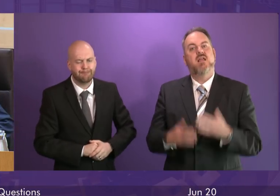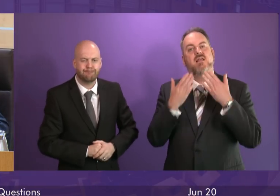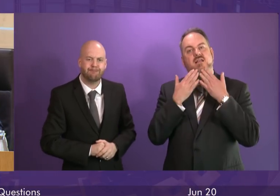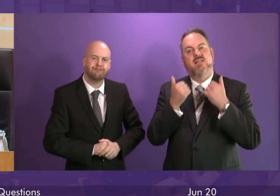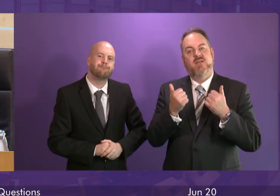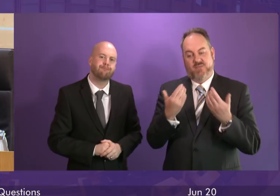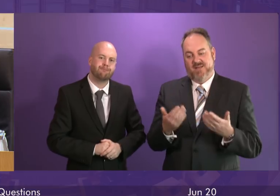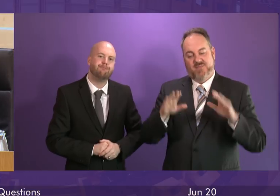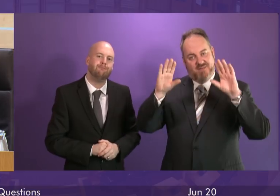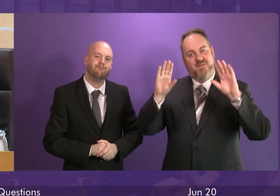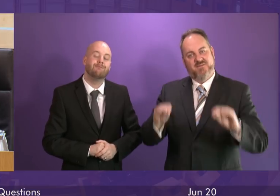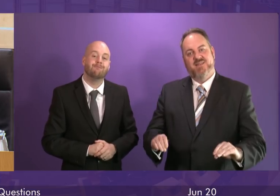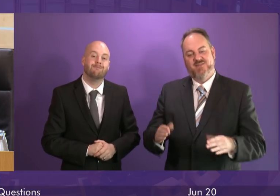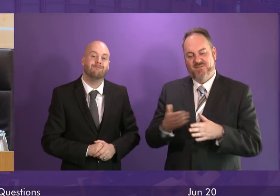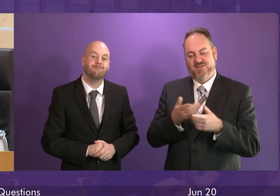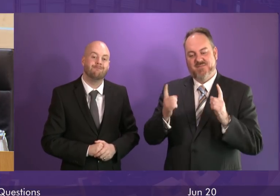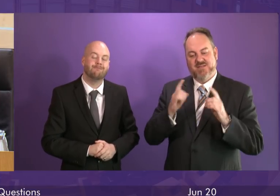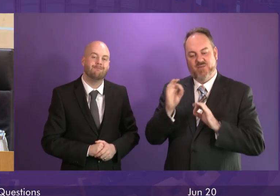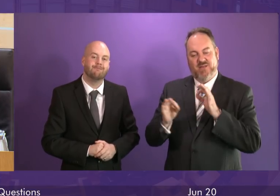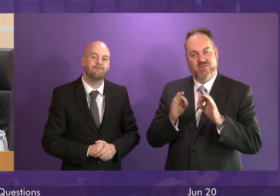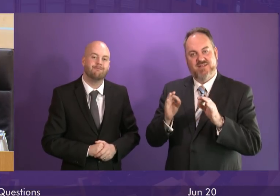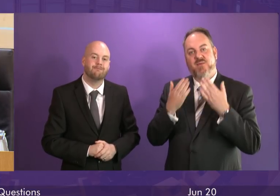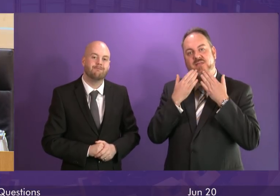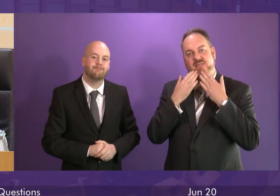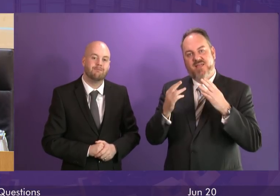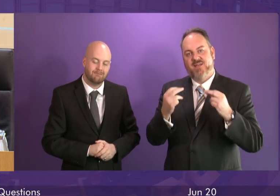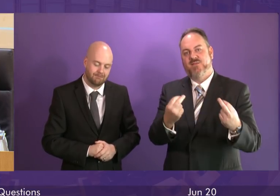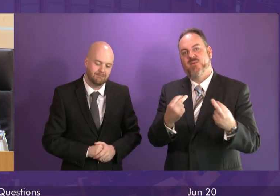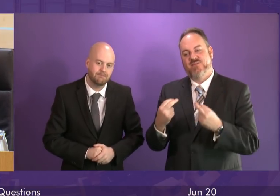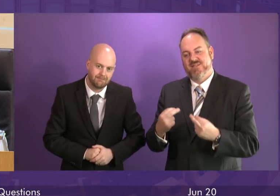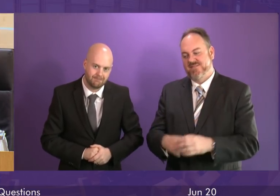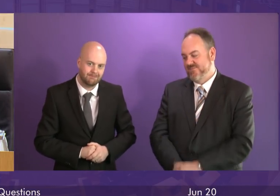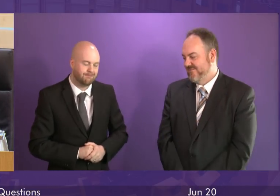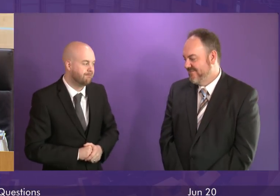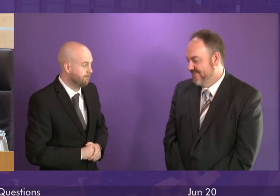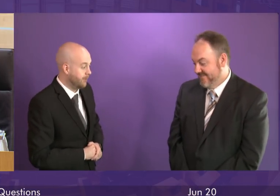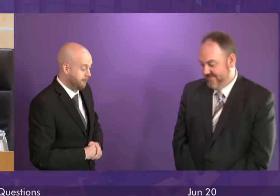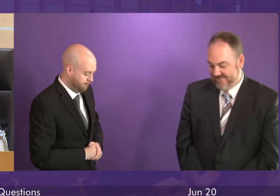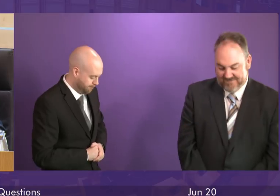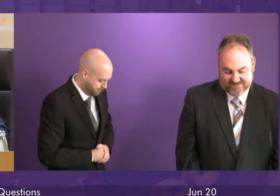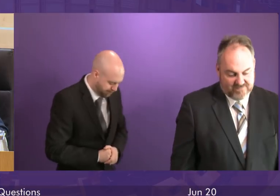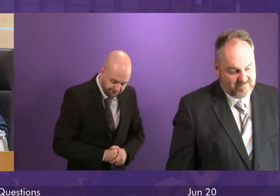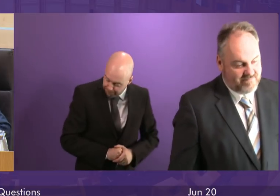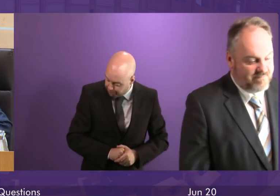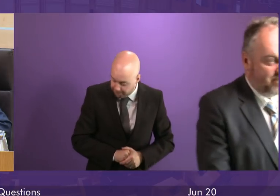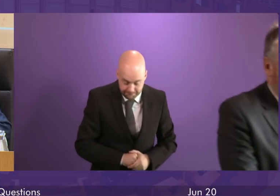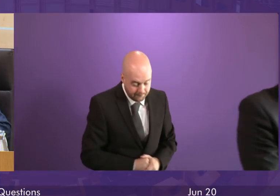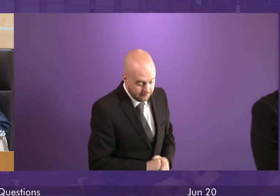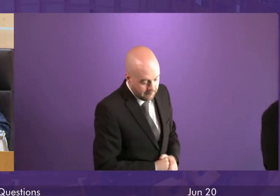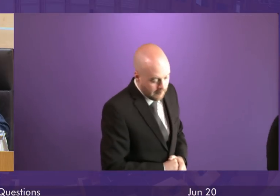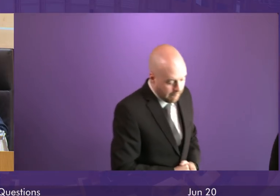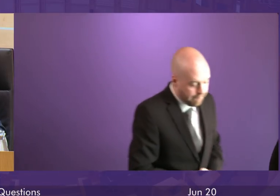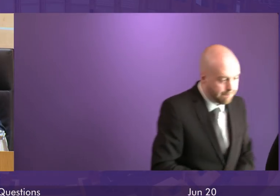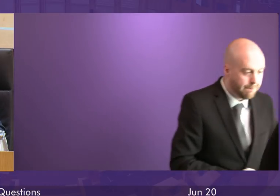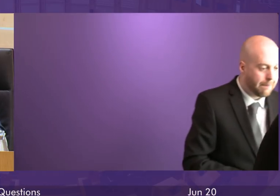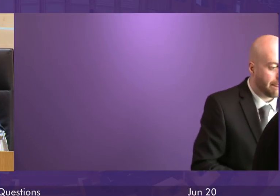concludes the first minister's questions. We are going to move on shortly to members business in the name of Pauline McNeill on the first anniversary of the Glasgow School